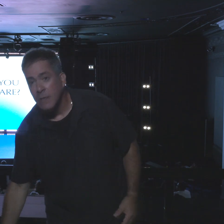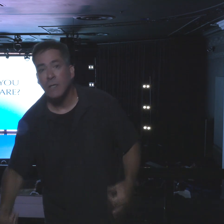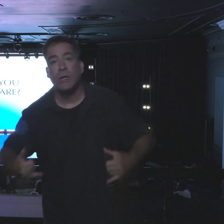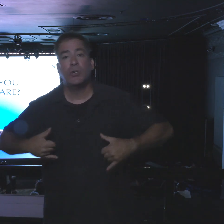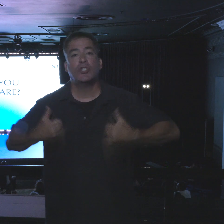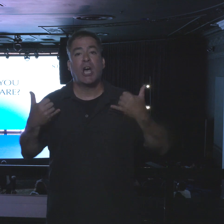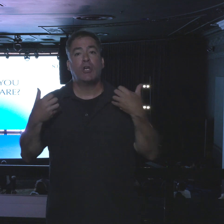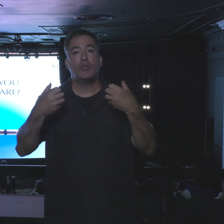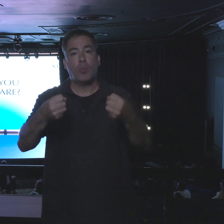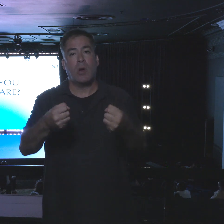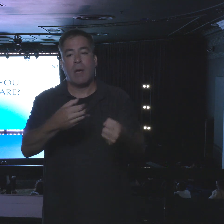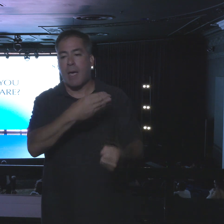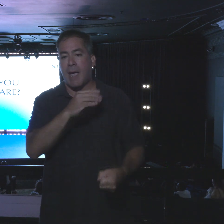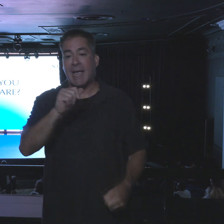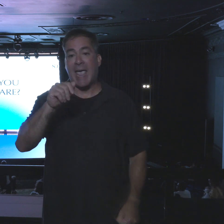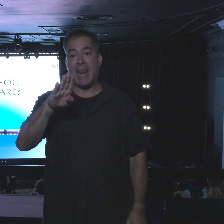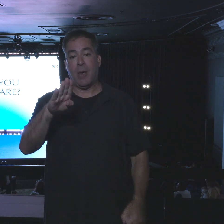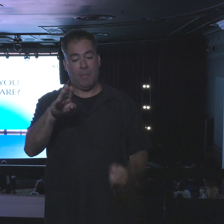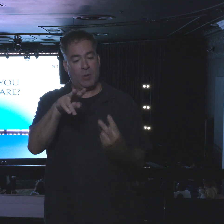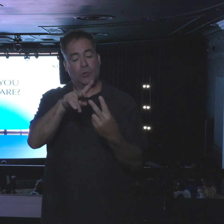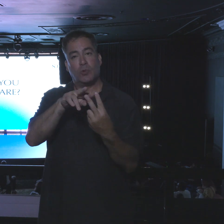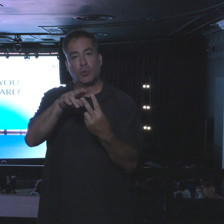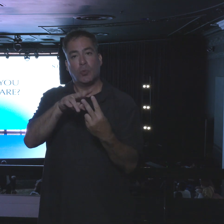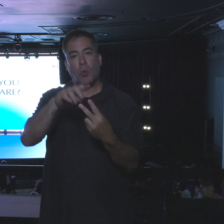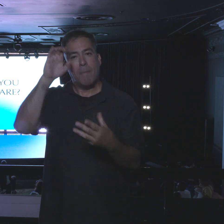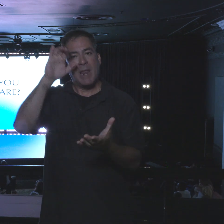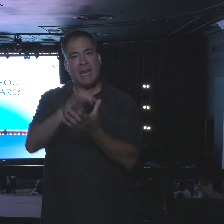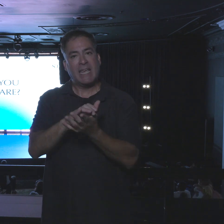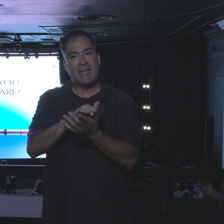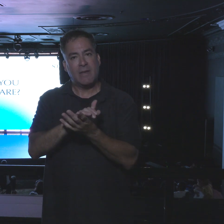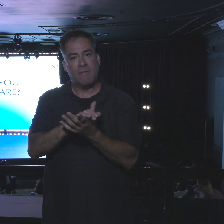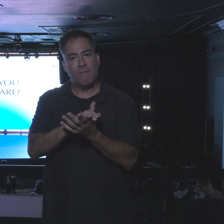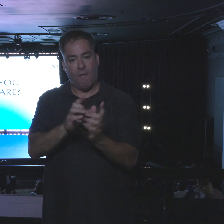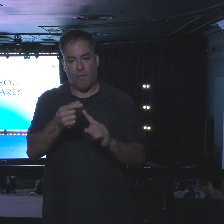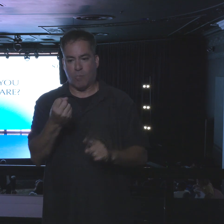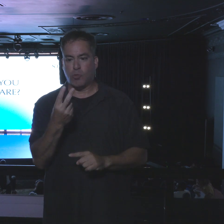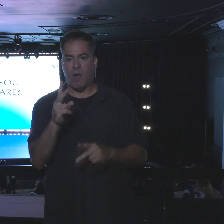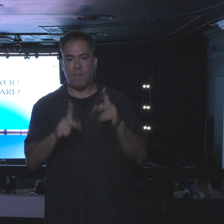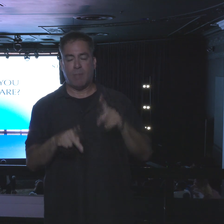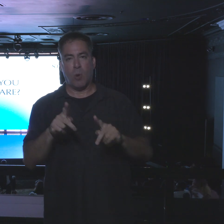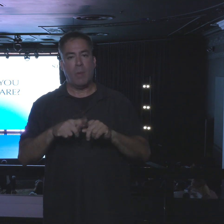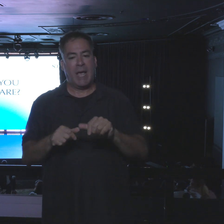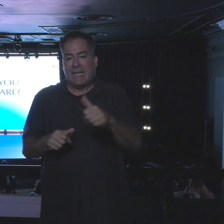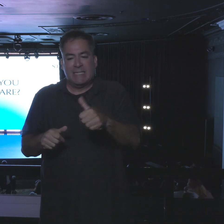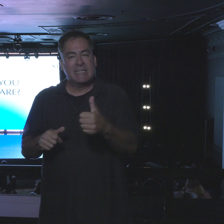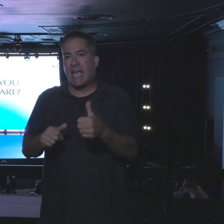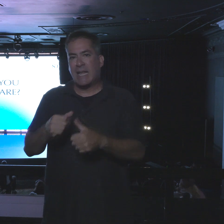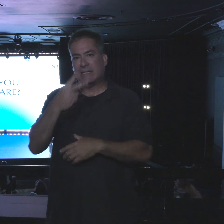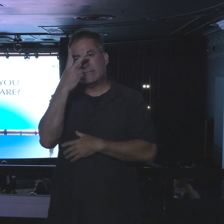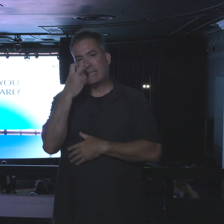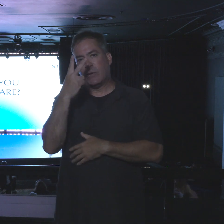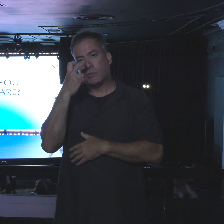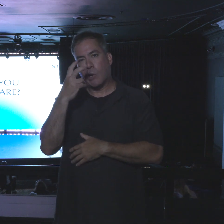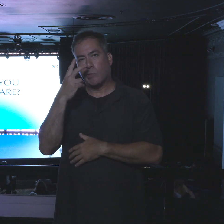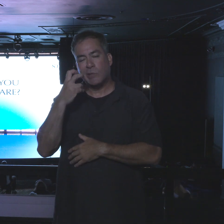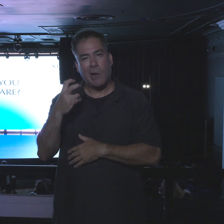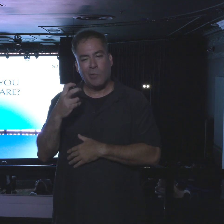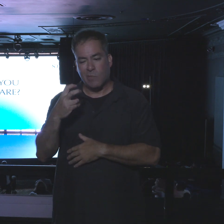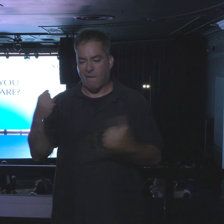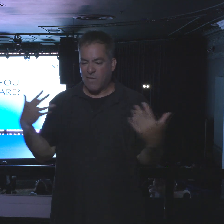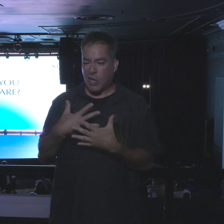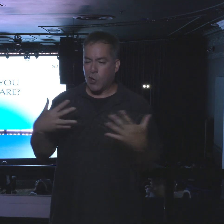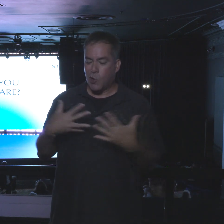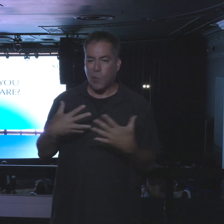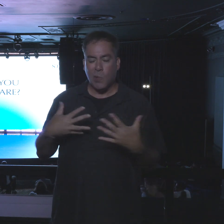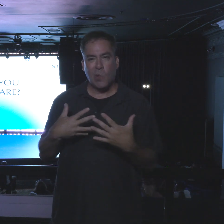two that believe, but 10 did not. Their doubt and fear caused them